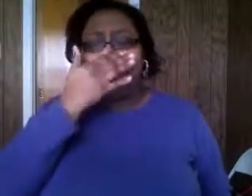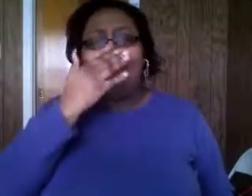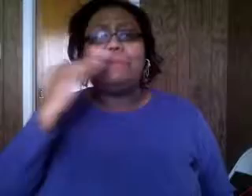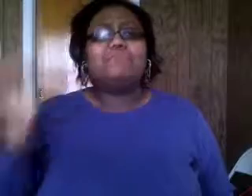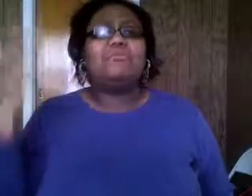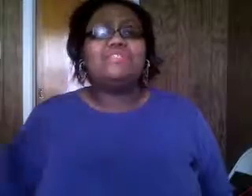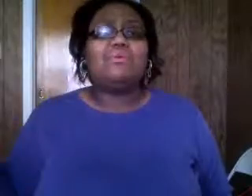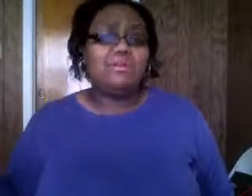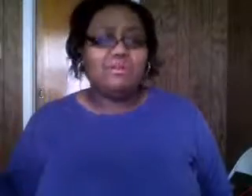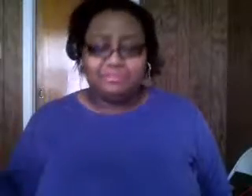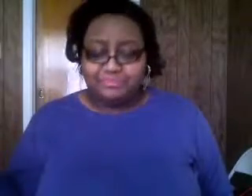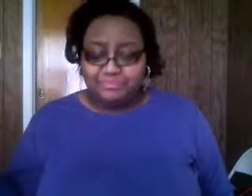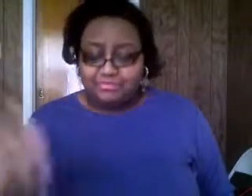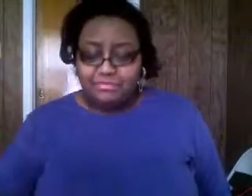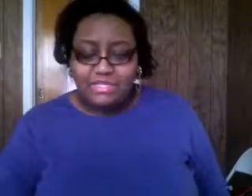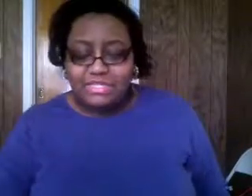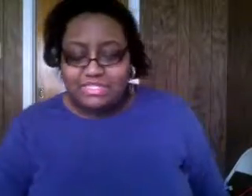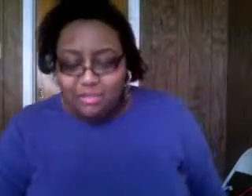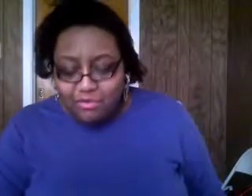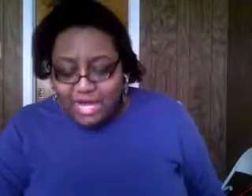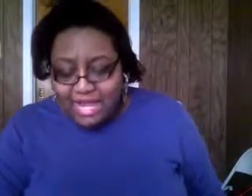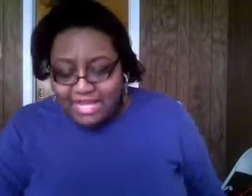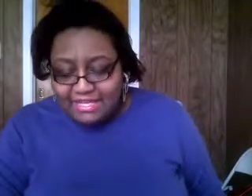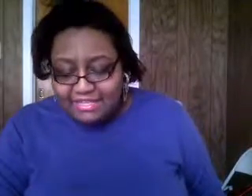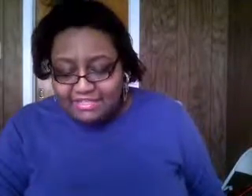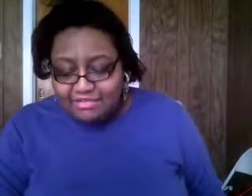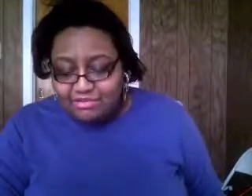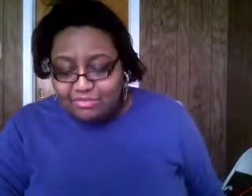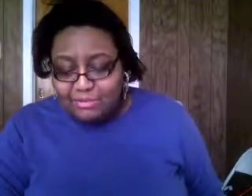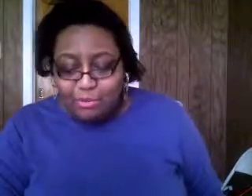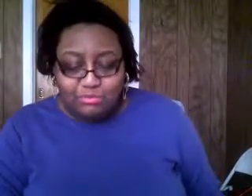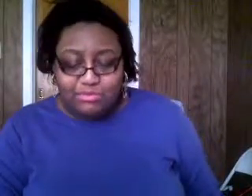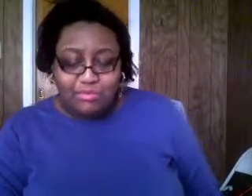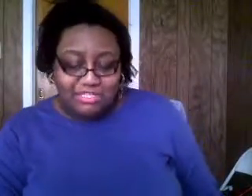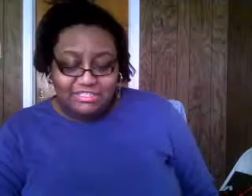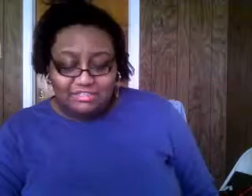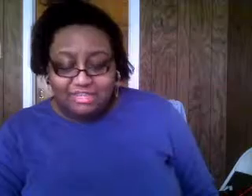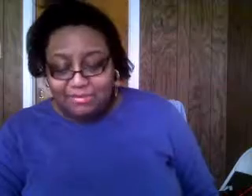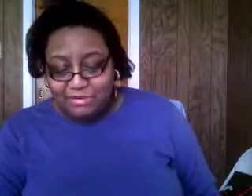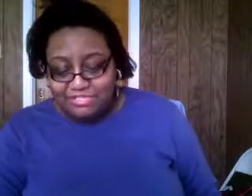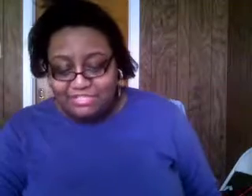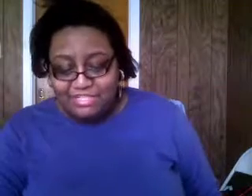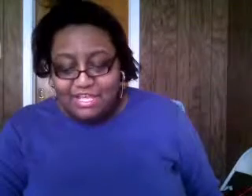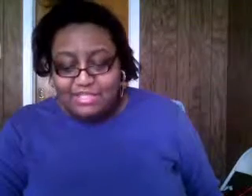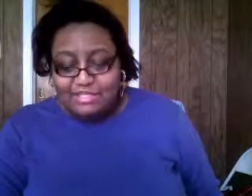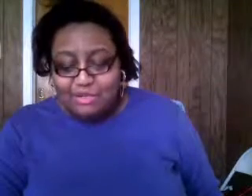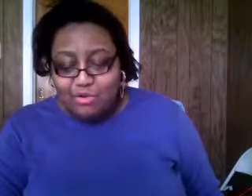know what's going on and so i you know want to pose a question here a couple of questions so